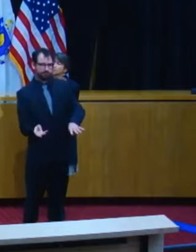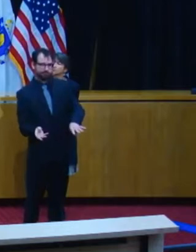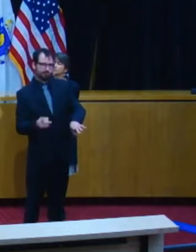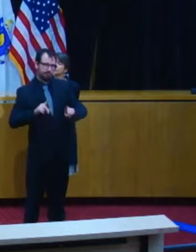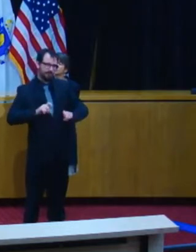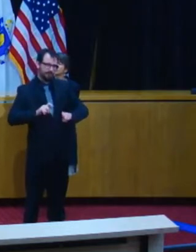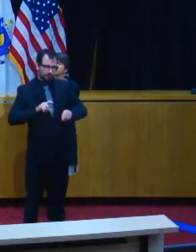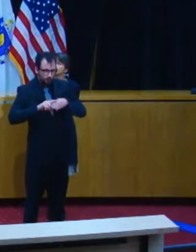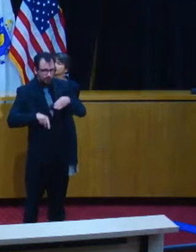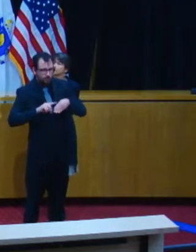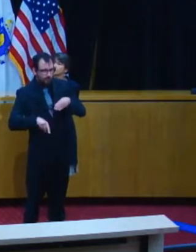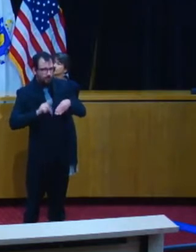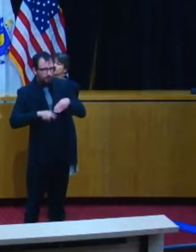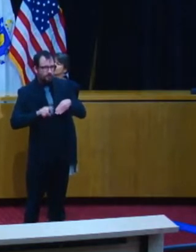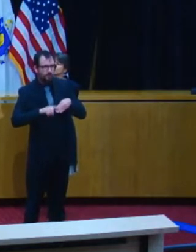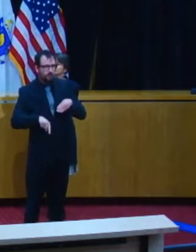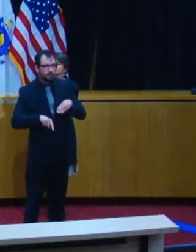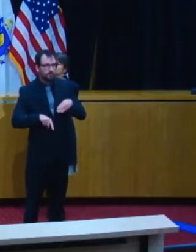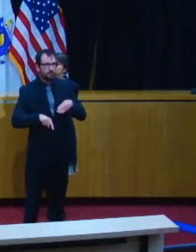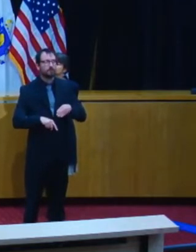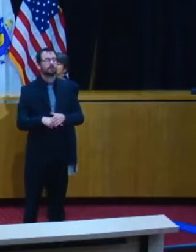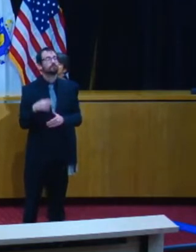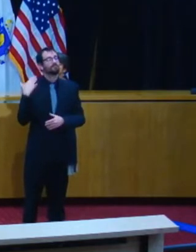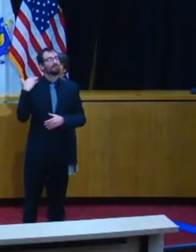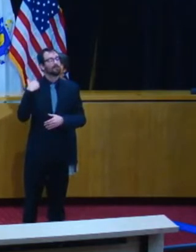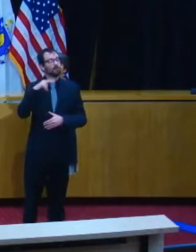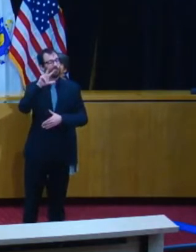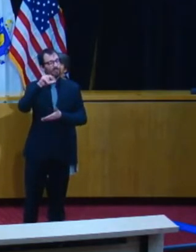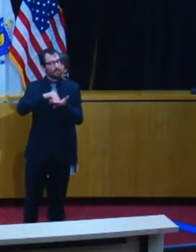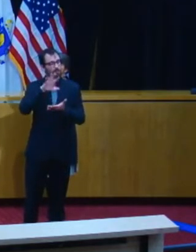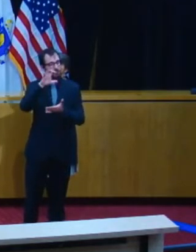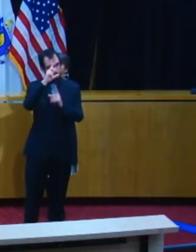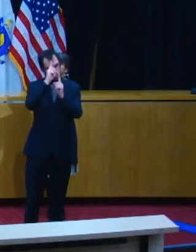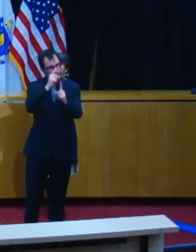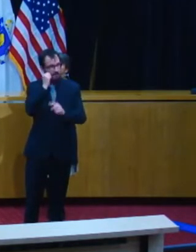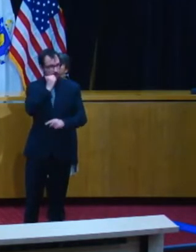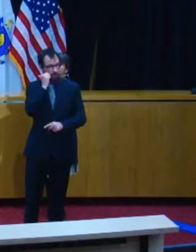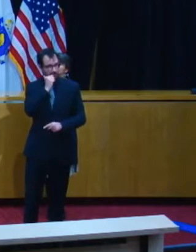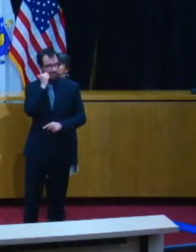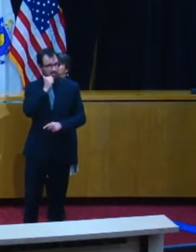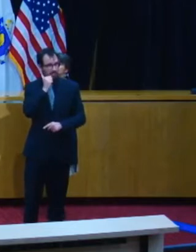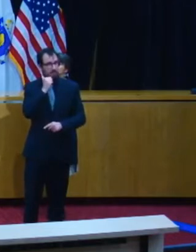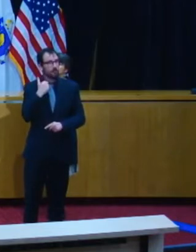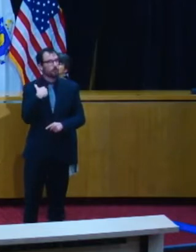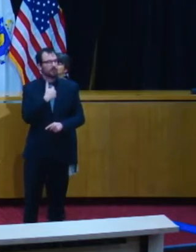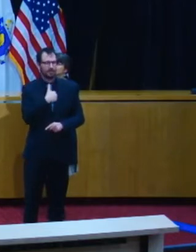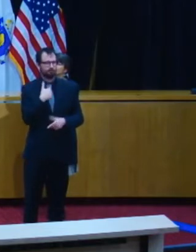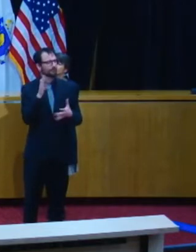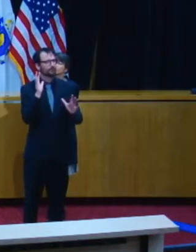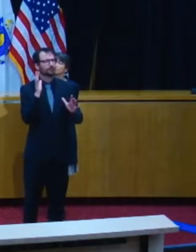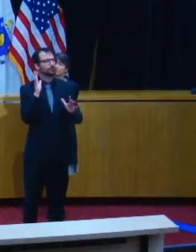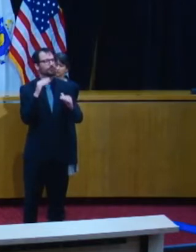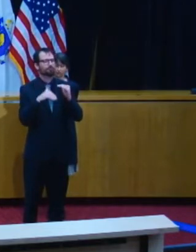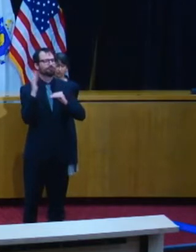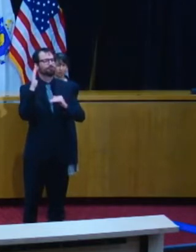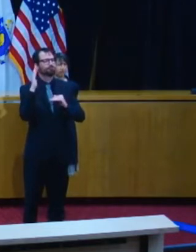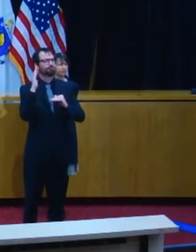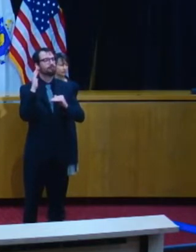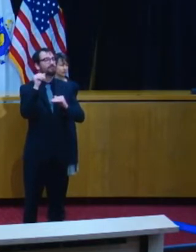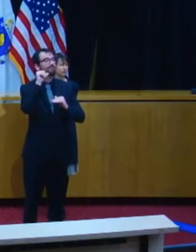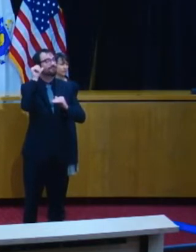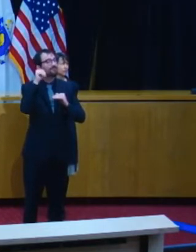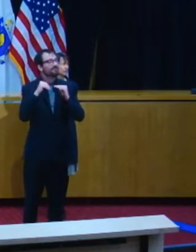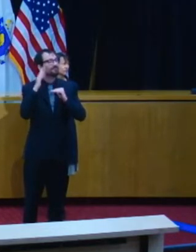day. We've been consistently hitting or exceeding or goal, and yesterday reported almost 5,000 tests alone.